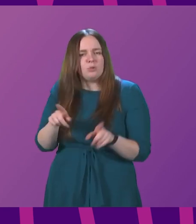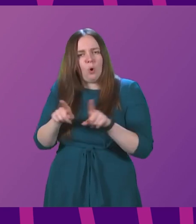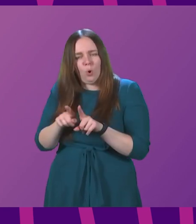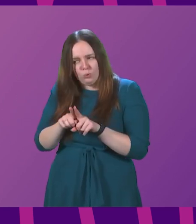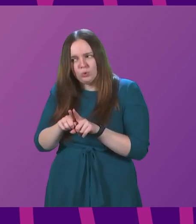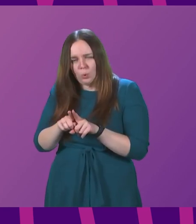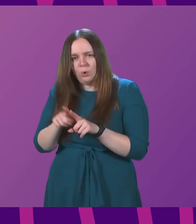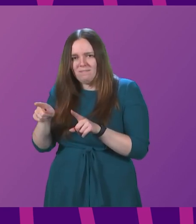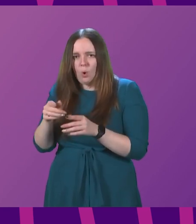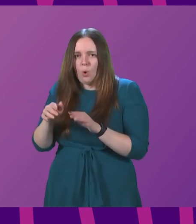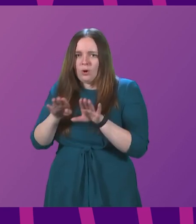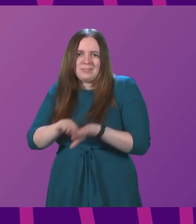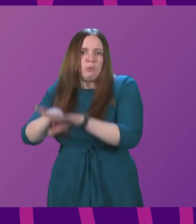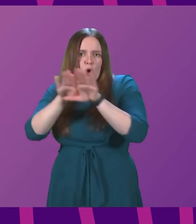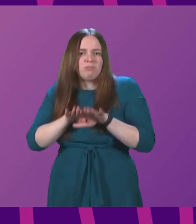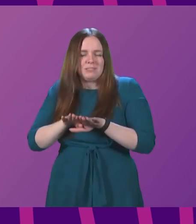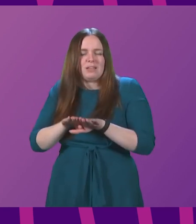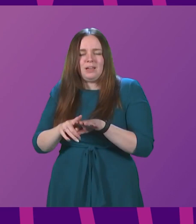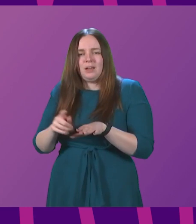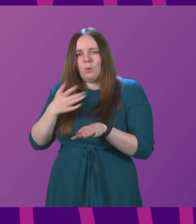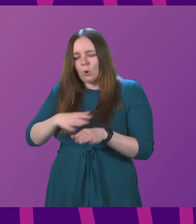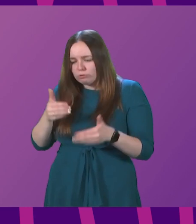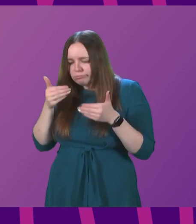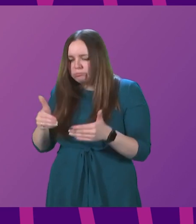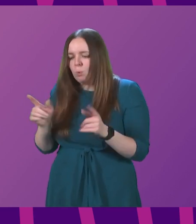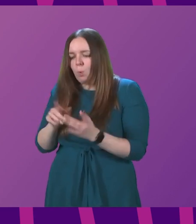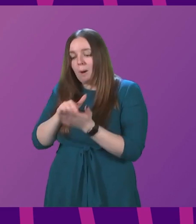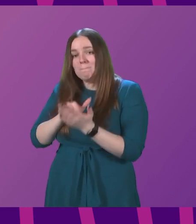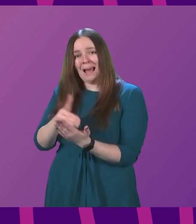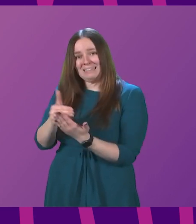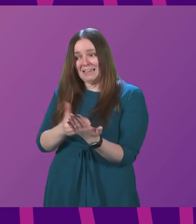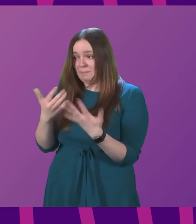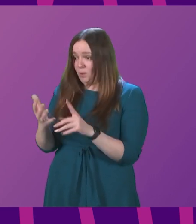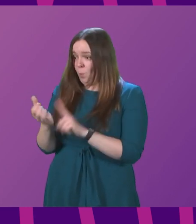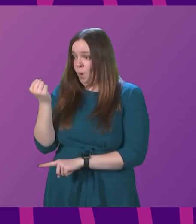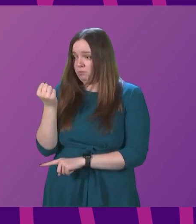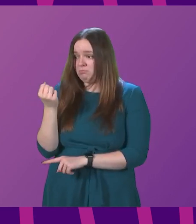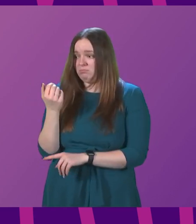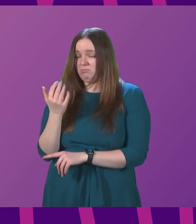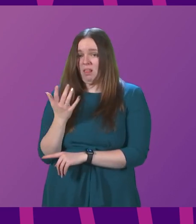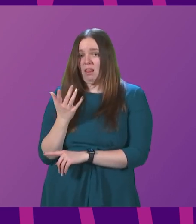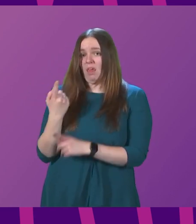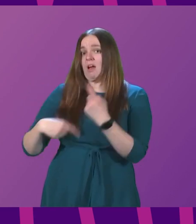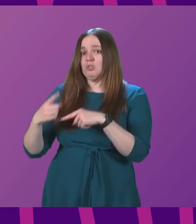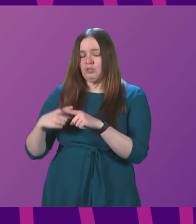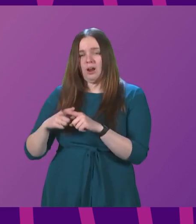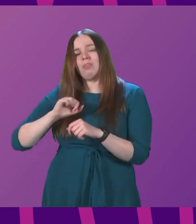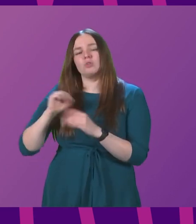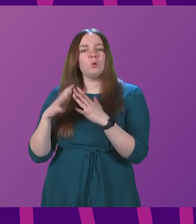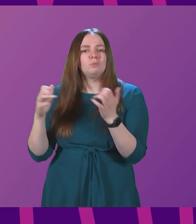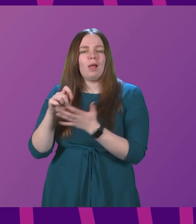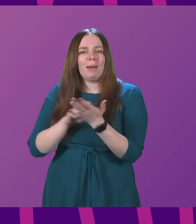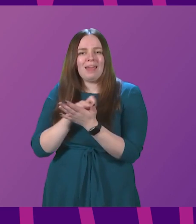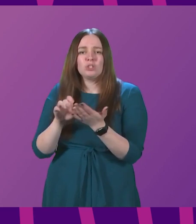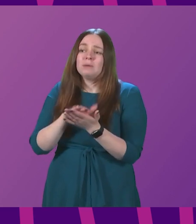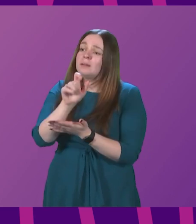in the interest of democracy, seek to take forward the mandate we won less than a year ago at the Scottish Parliament election, to allow people in